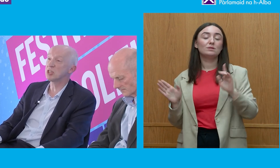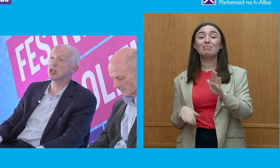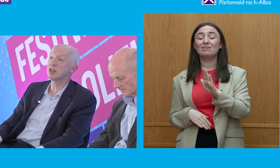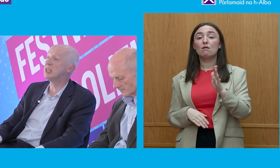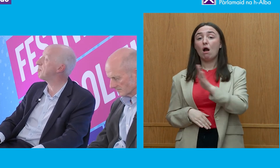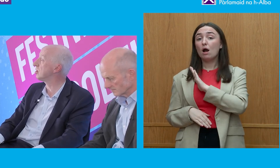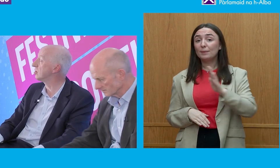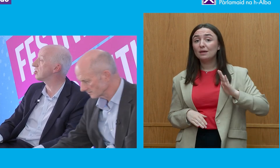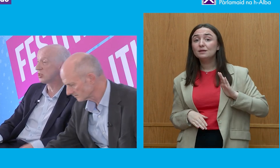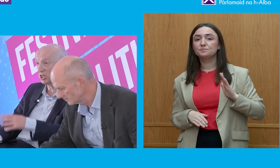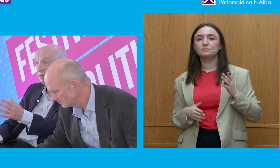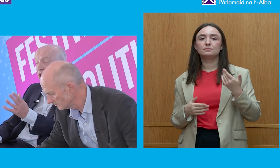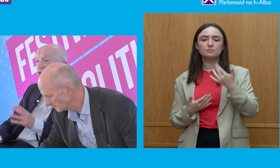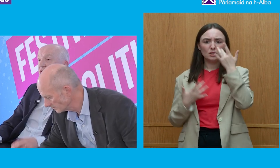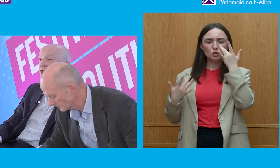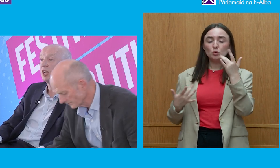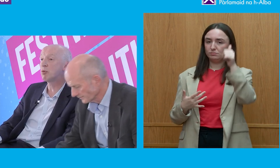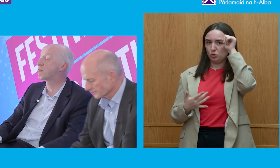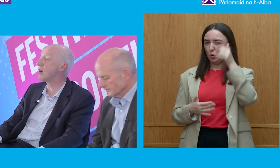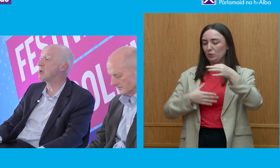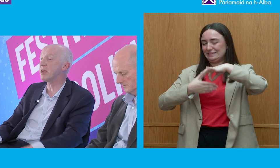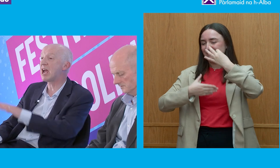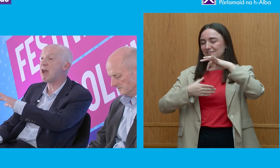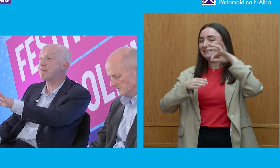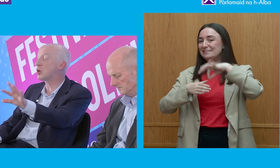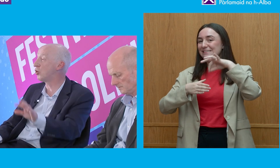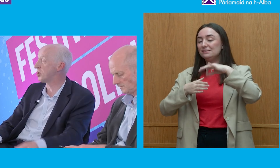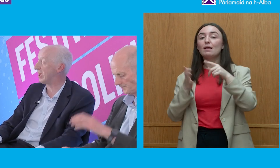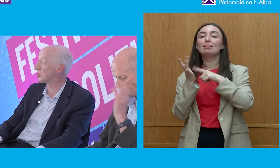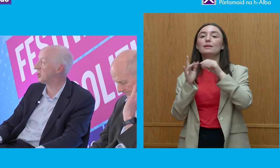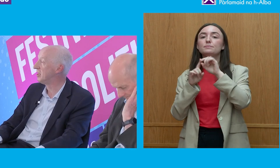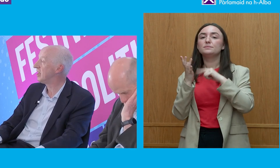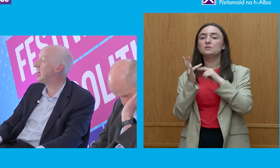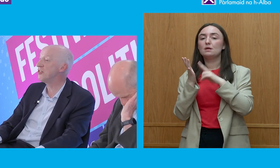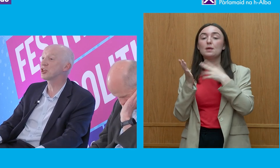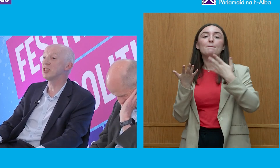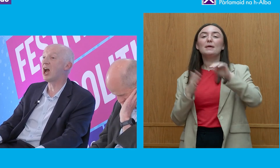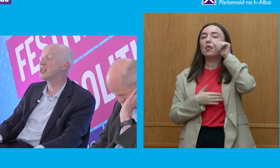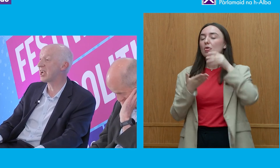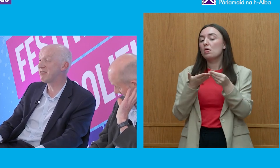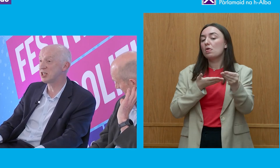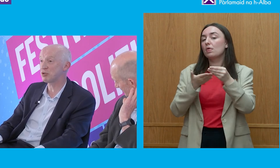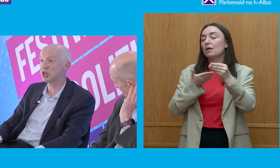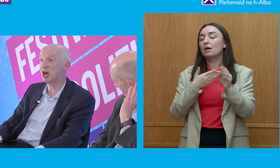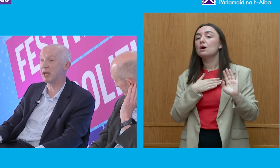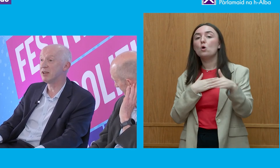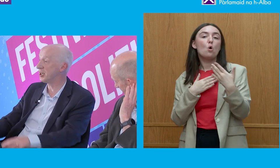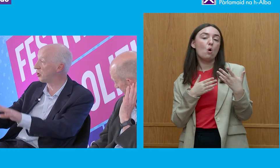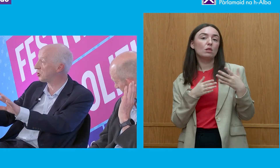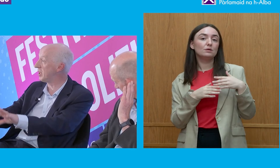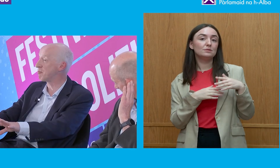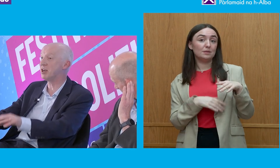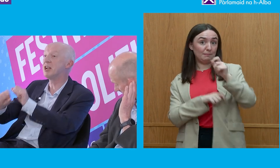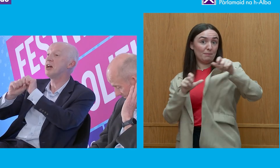In which they discovered that Lipton's, the tea merchants, were bribing every quartermaster in the entirety of the British Army.